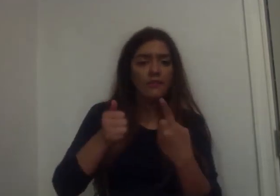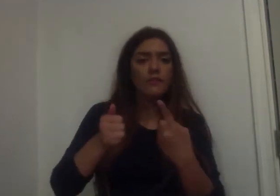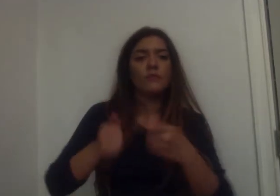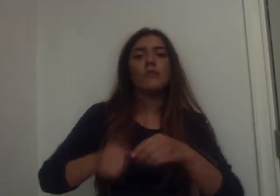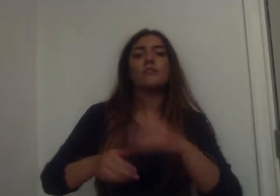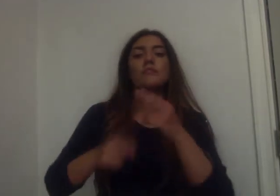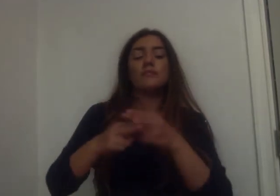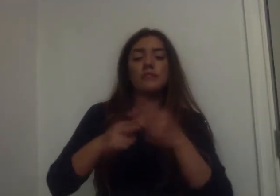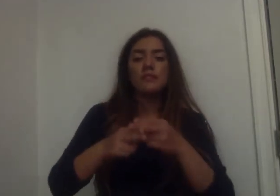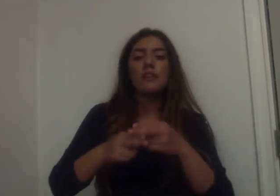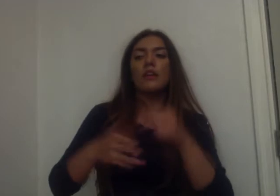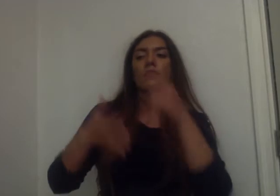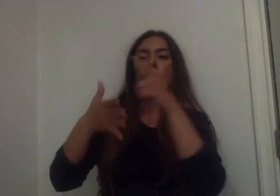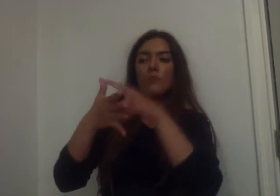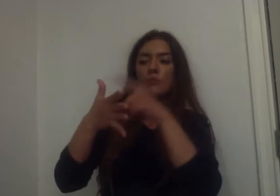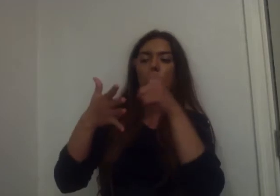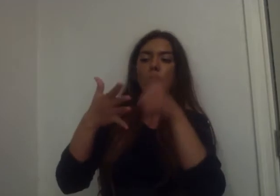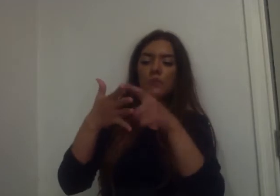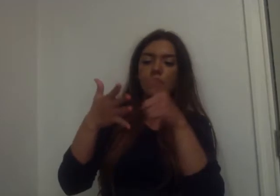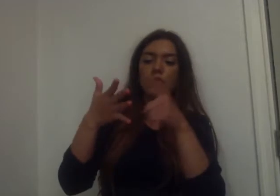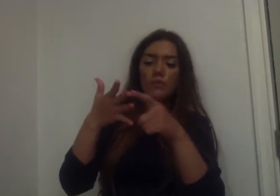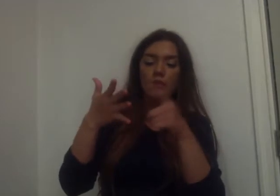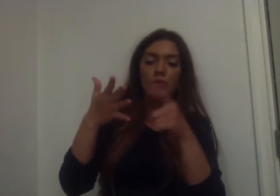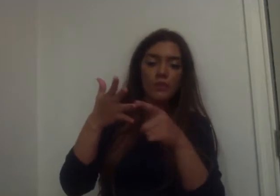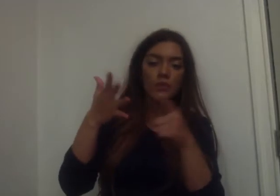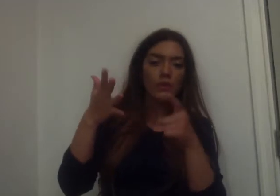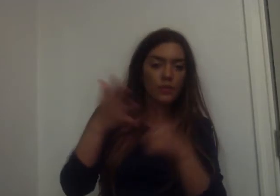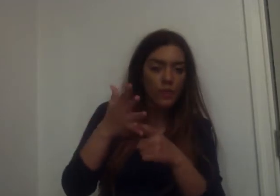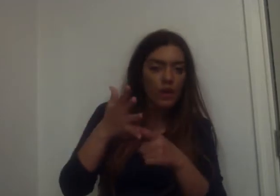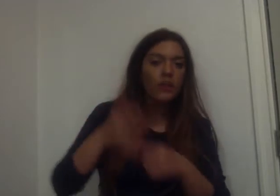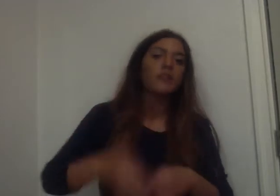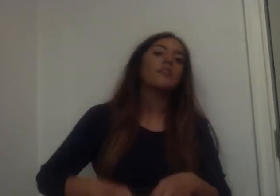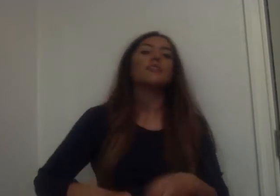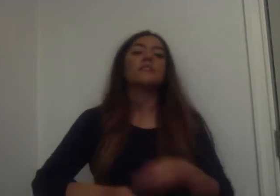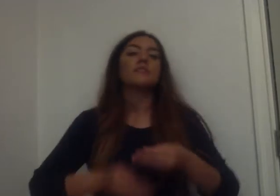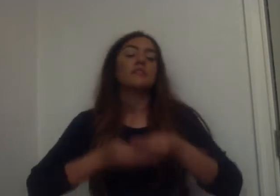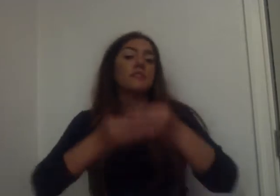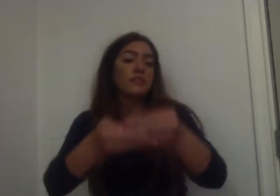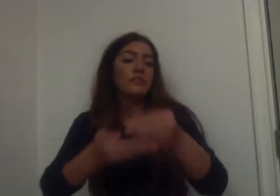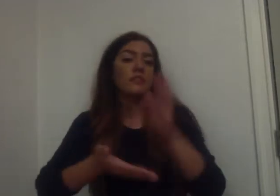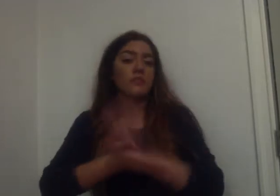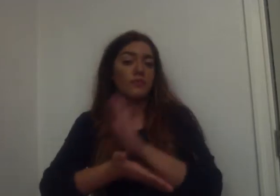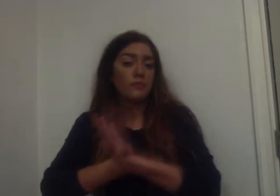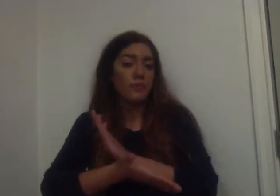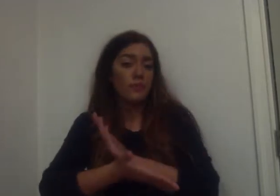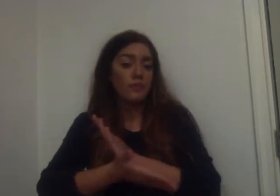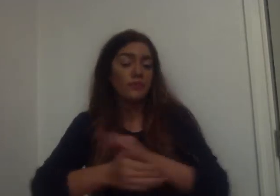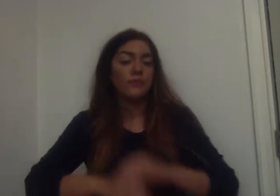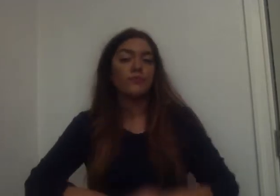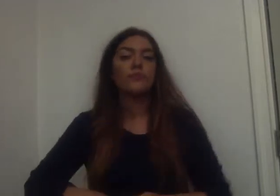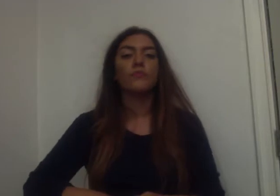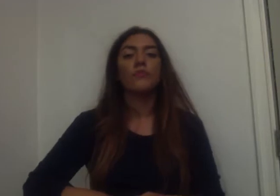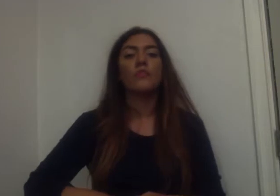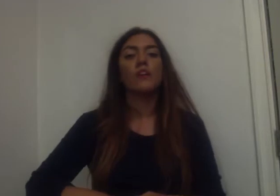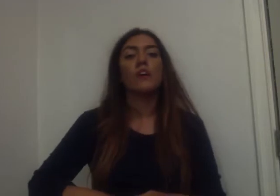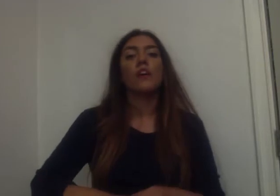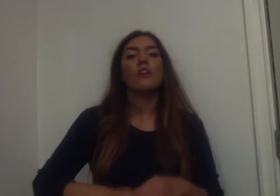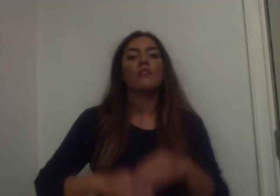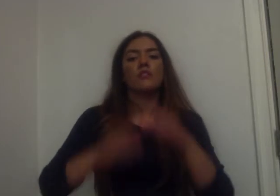about the band of their dreams, but sadly, they're living in six rooms in their relationship. I miss